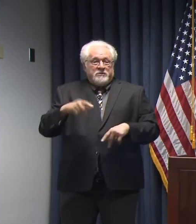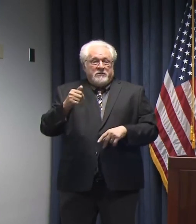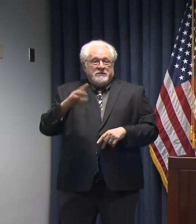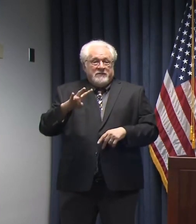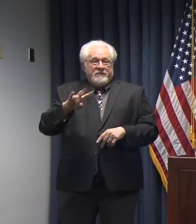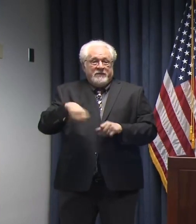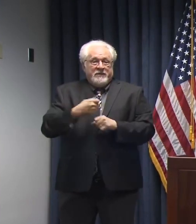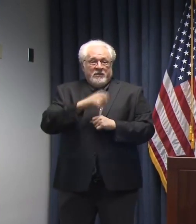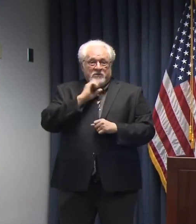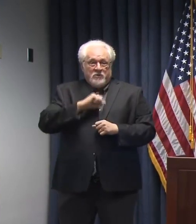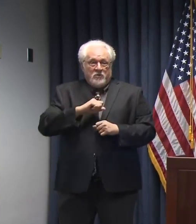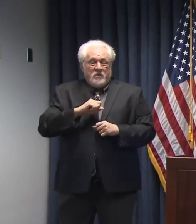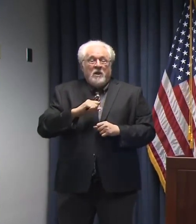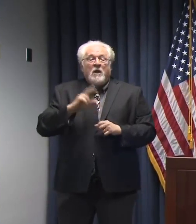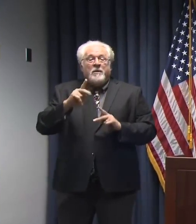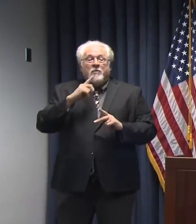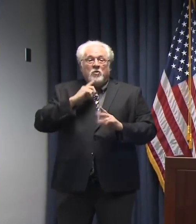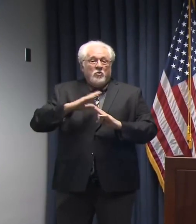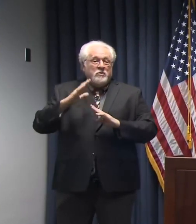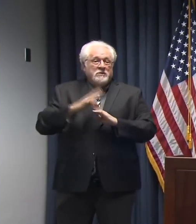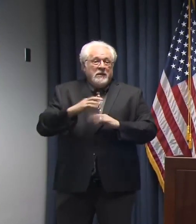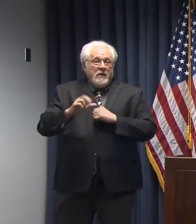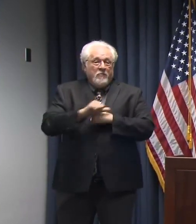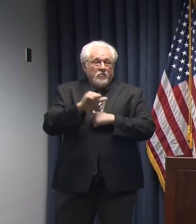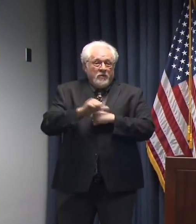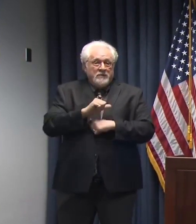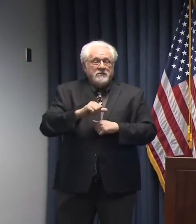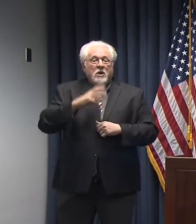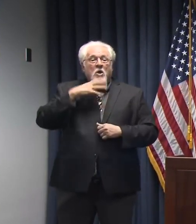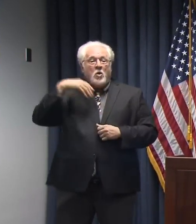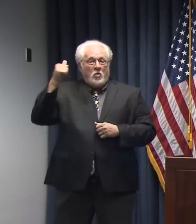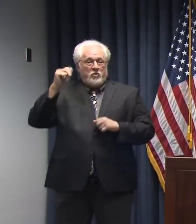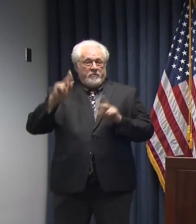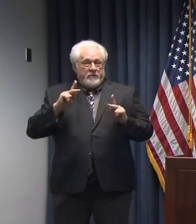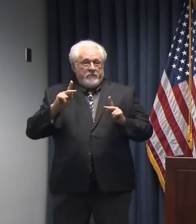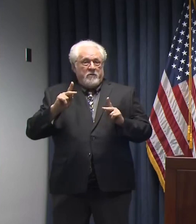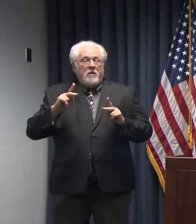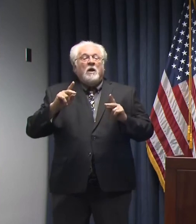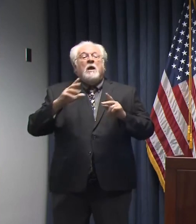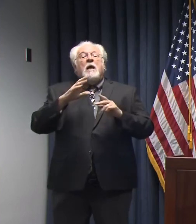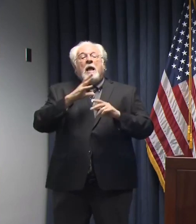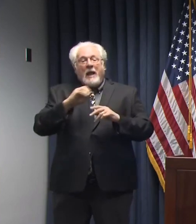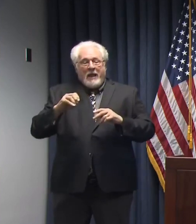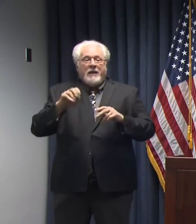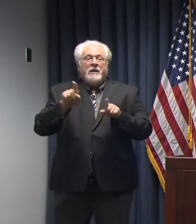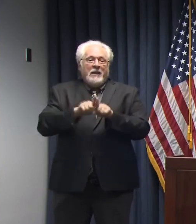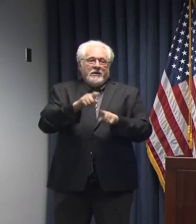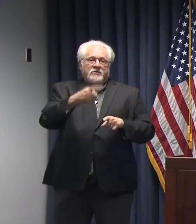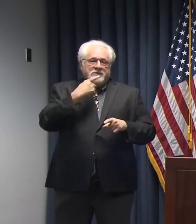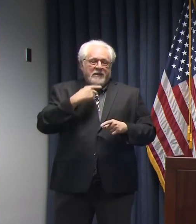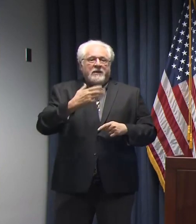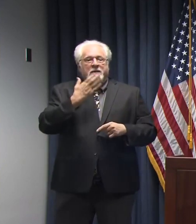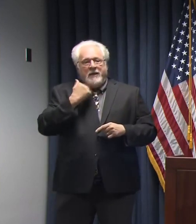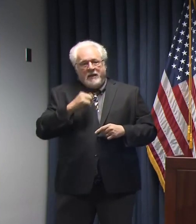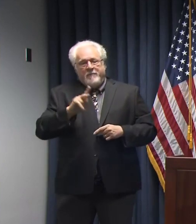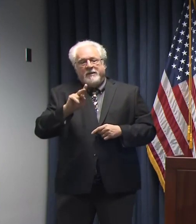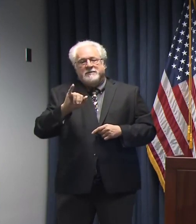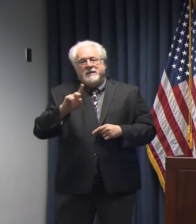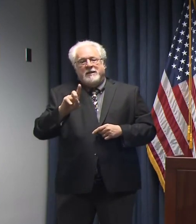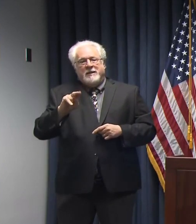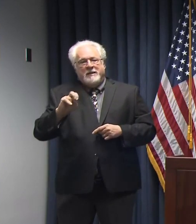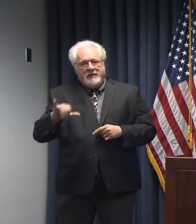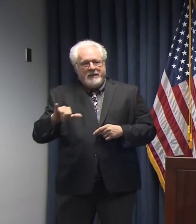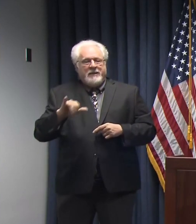the people who are at the highest risk are the people who are in the older age group, but we also know that people with conditions like, as you're seeing, diabetes, kidney disease, and